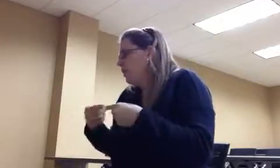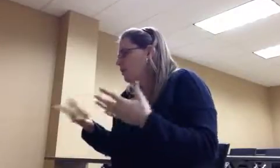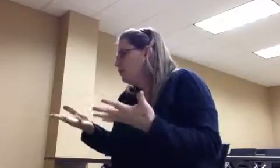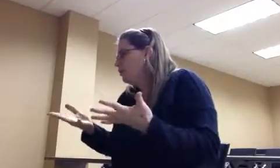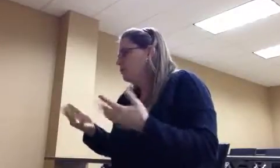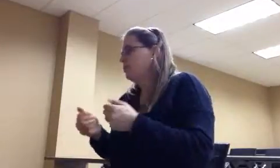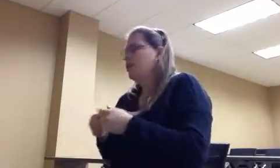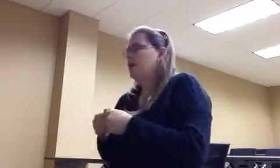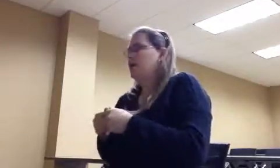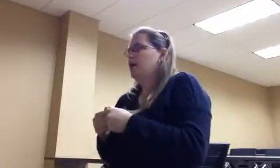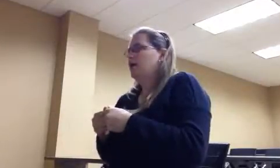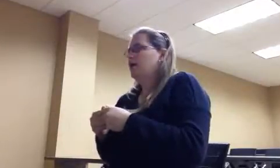the page, please.